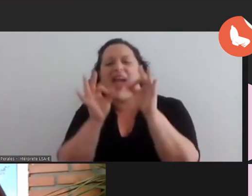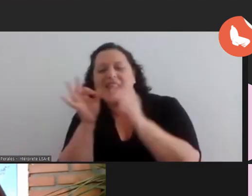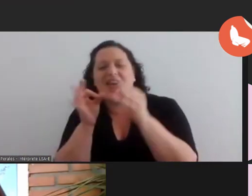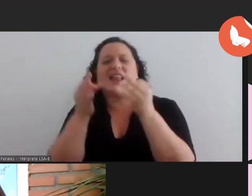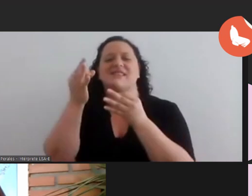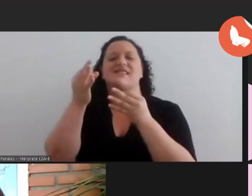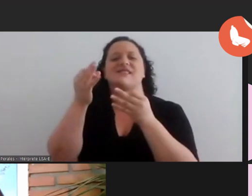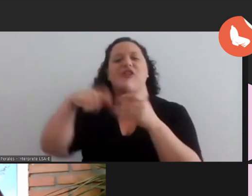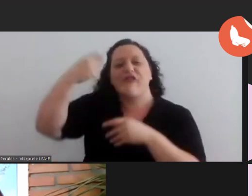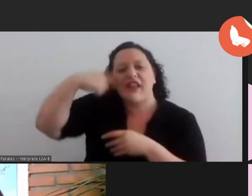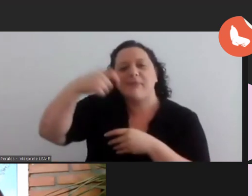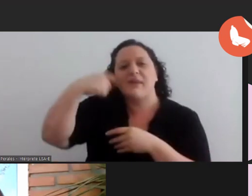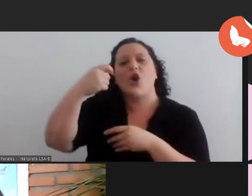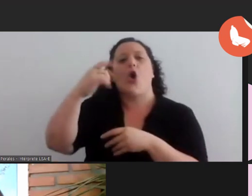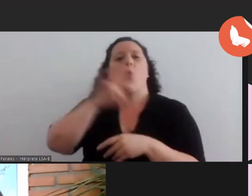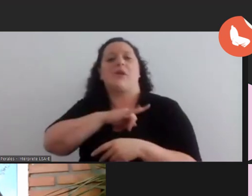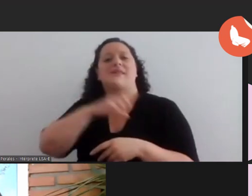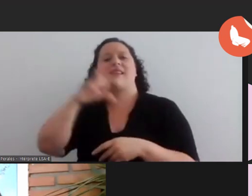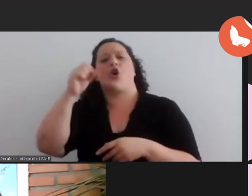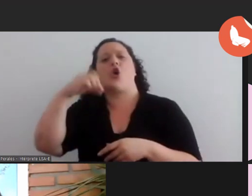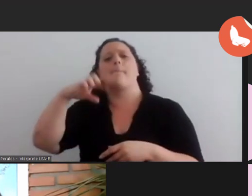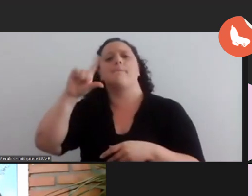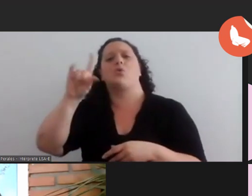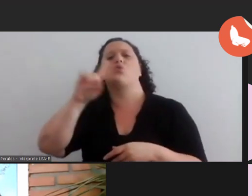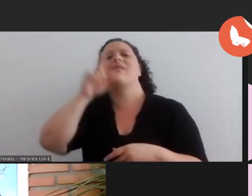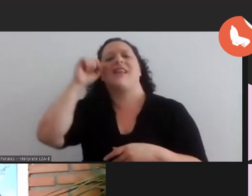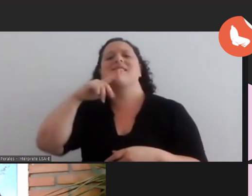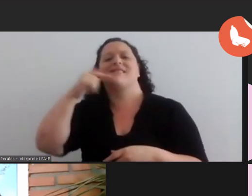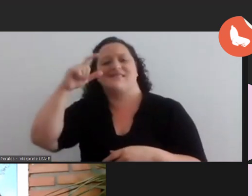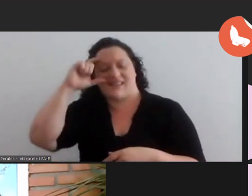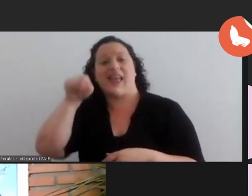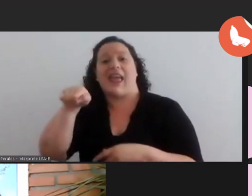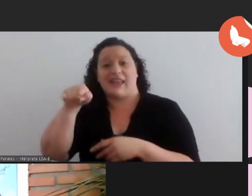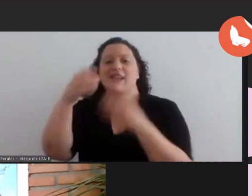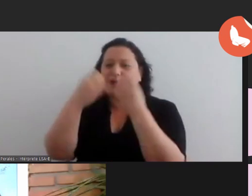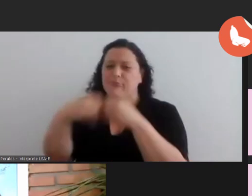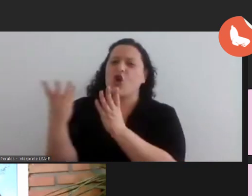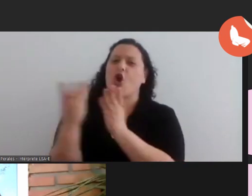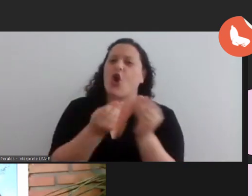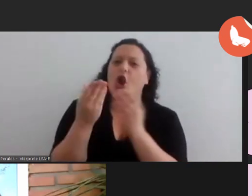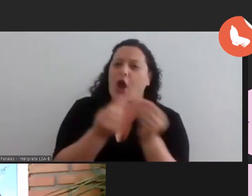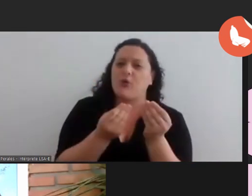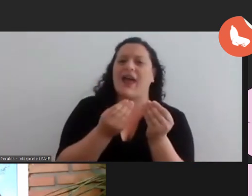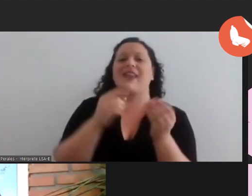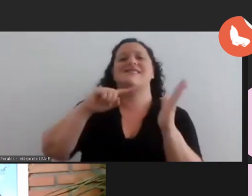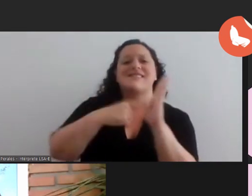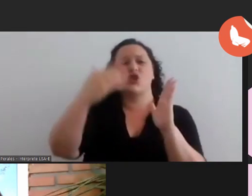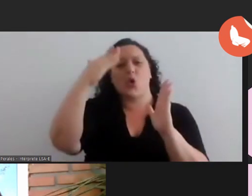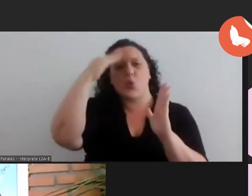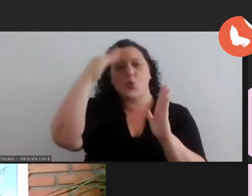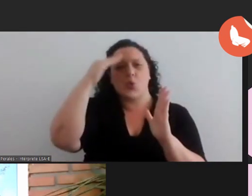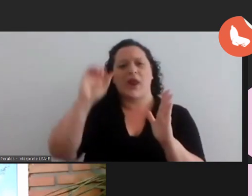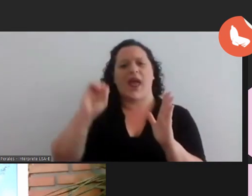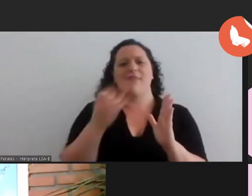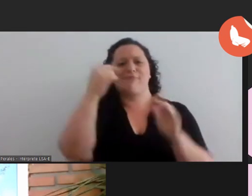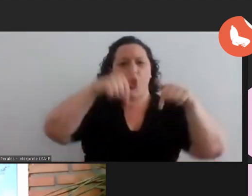by the universidad complutense she started cooperating with the center la casa